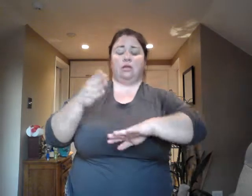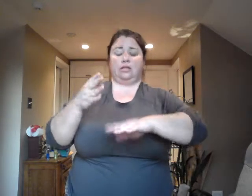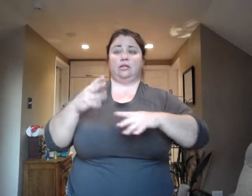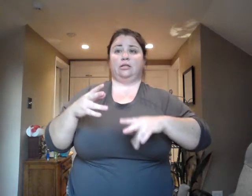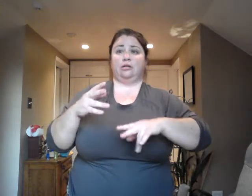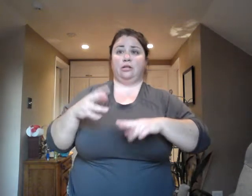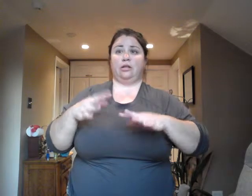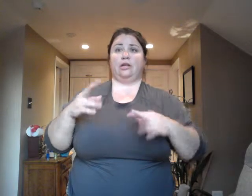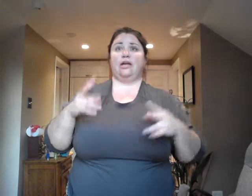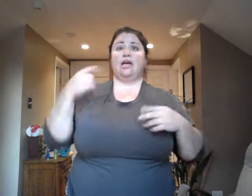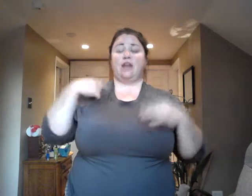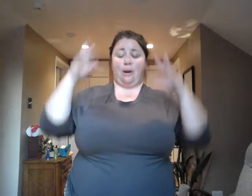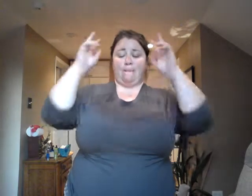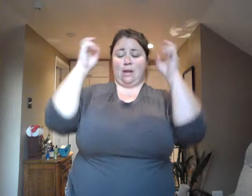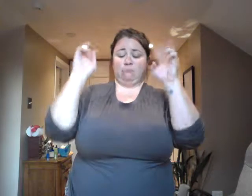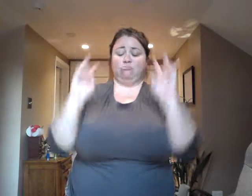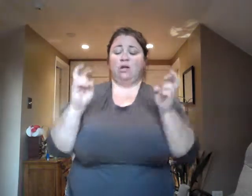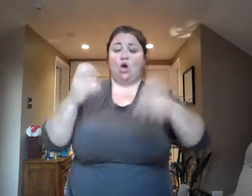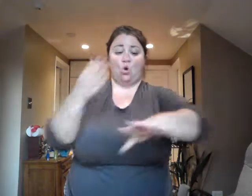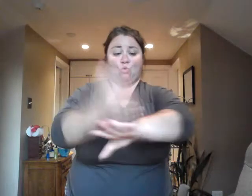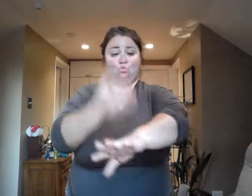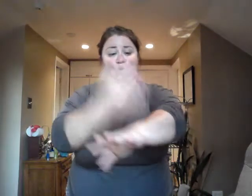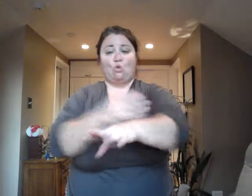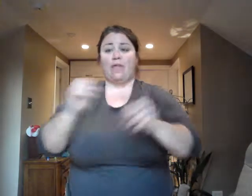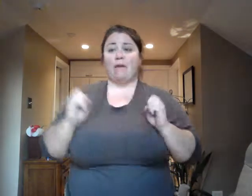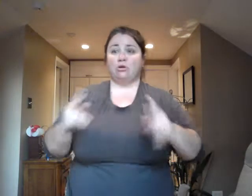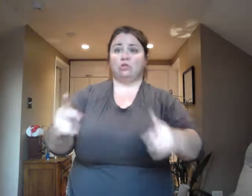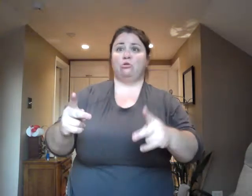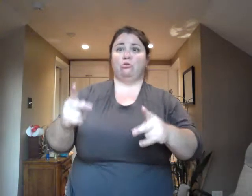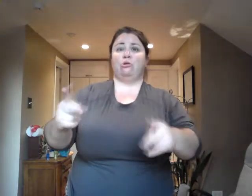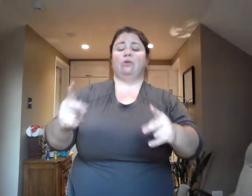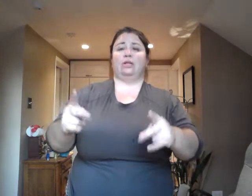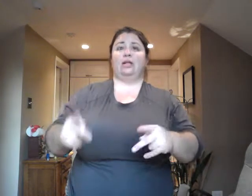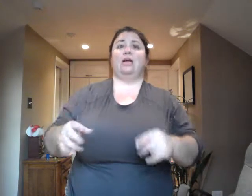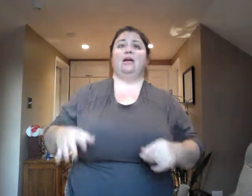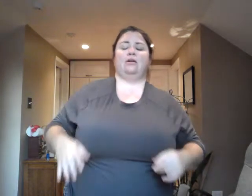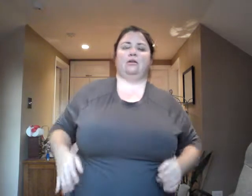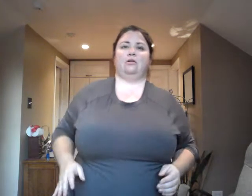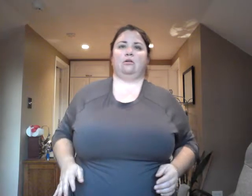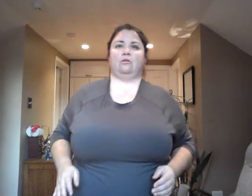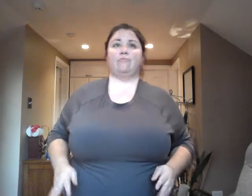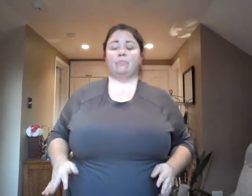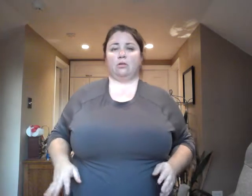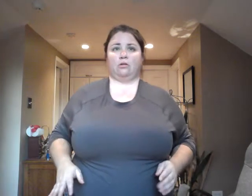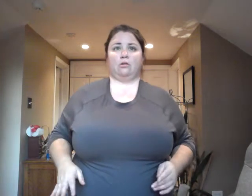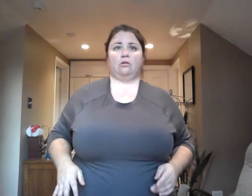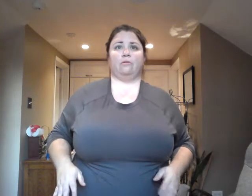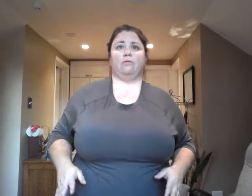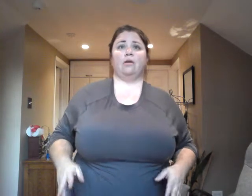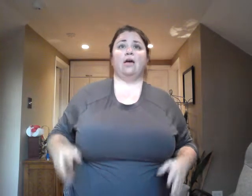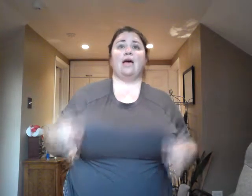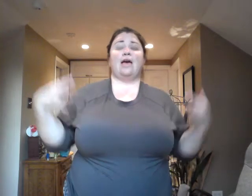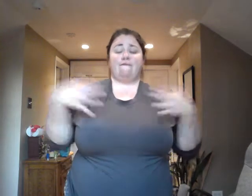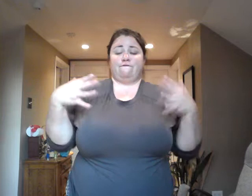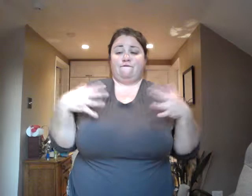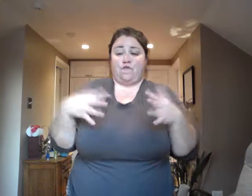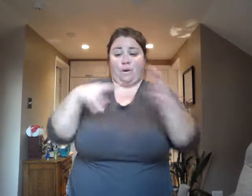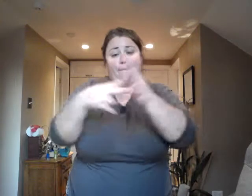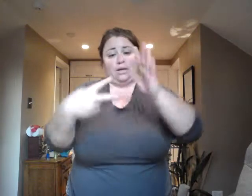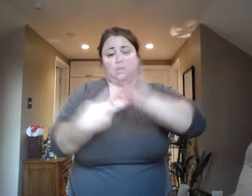So when you felt the fear, you would know that you're actually moving in the right direction. Towards